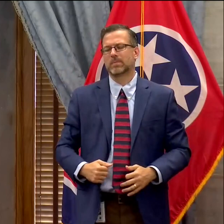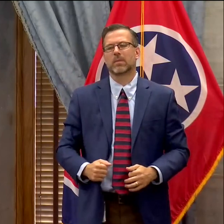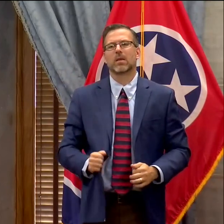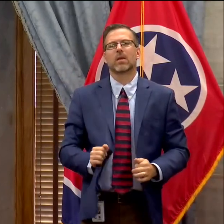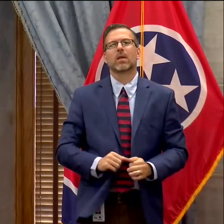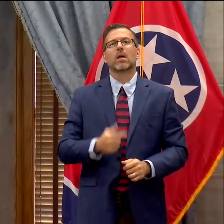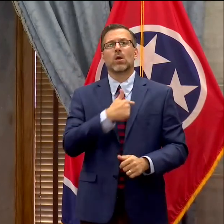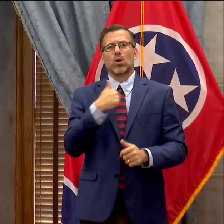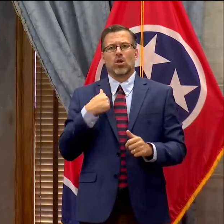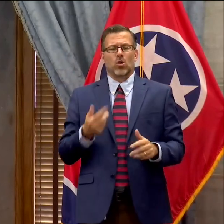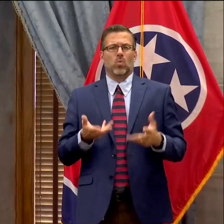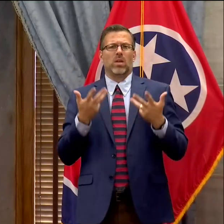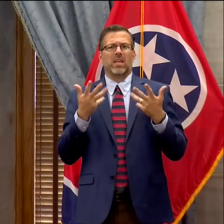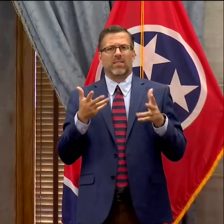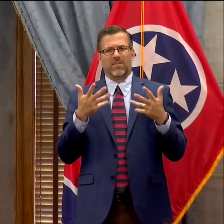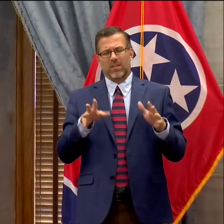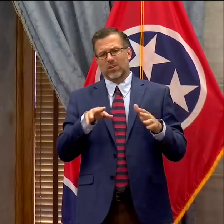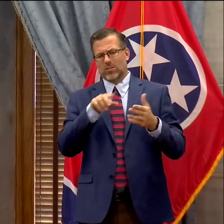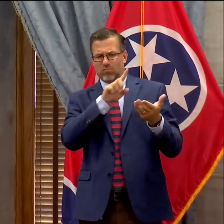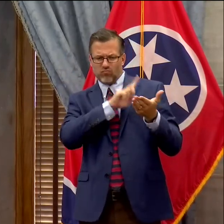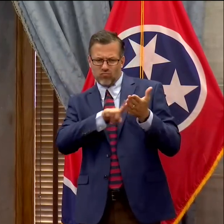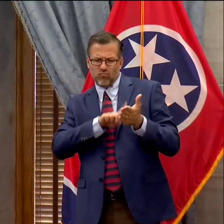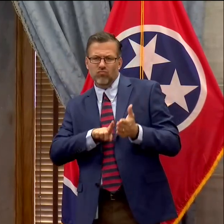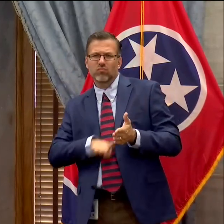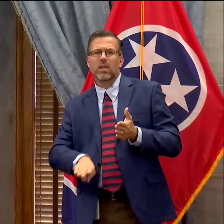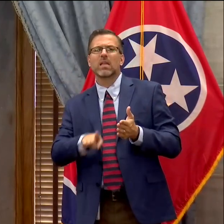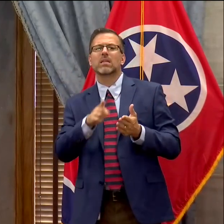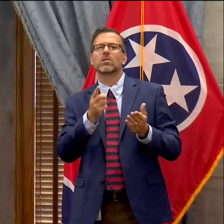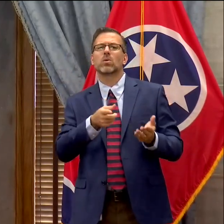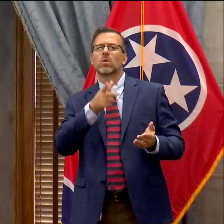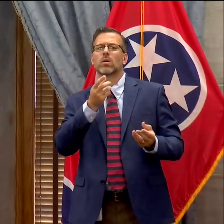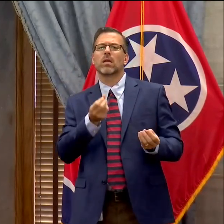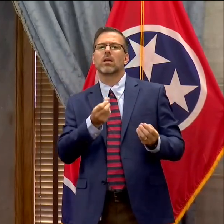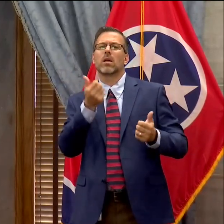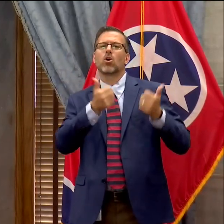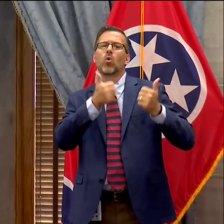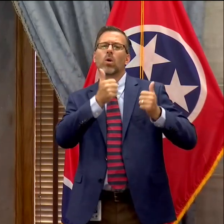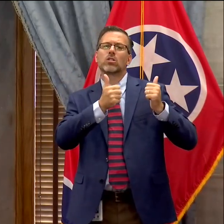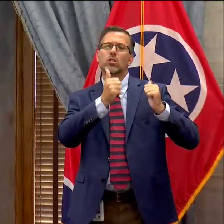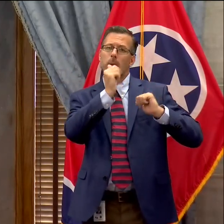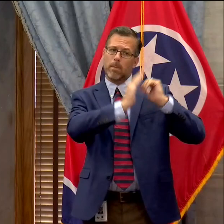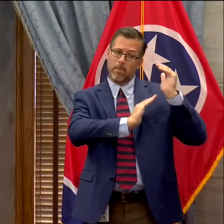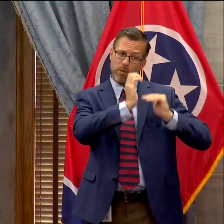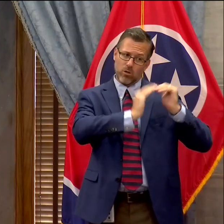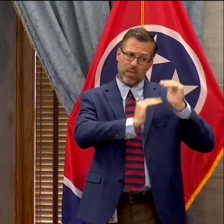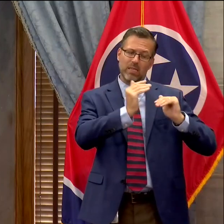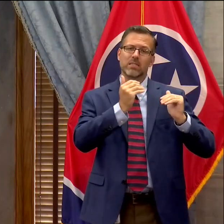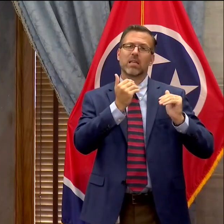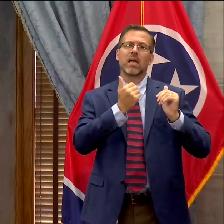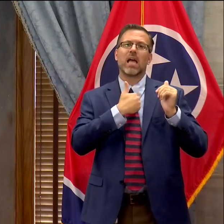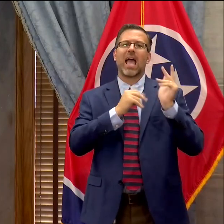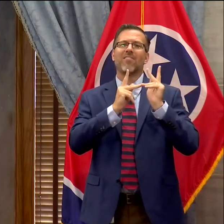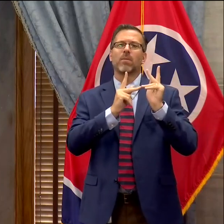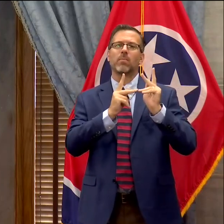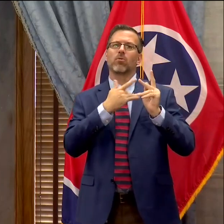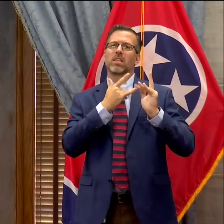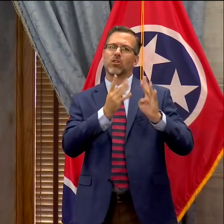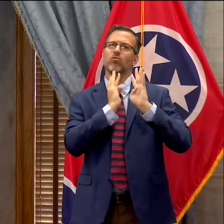studied the safest traffic patterns within buildings and created designated exits, entrances, and staircases.